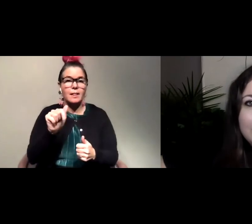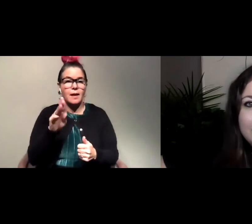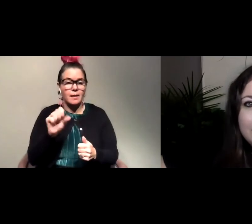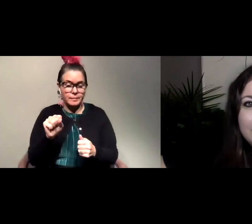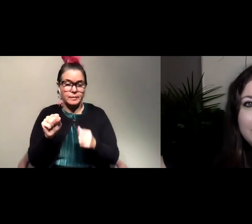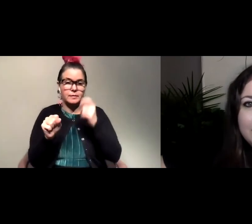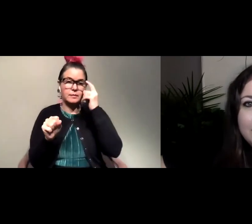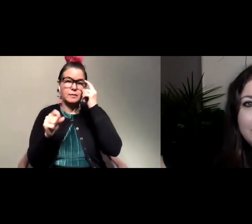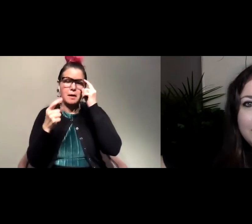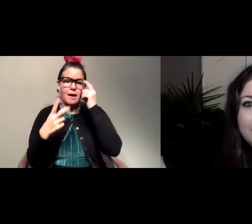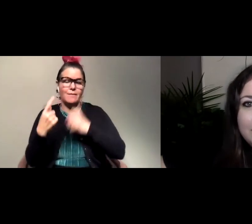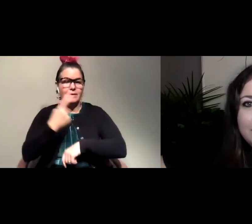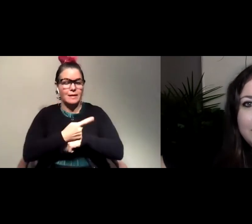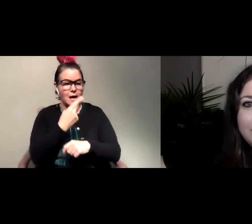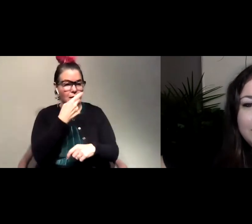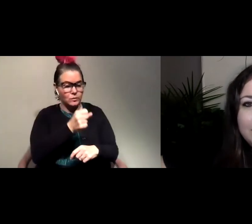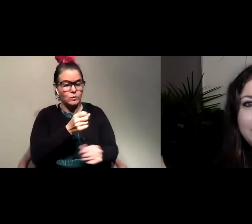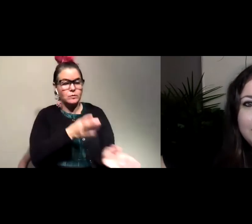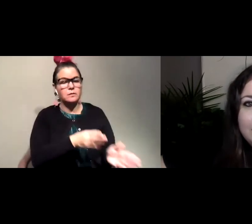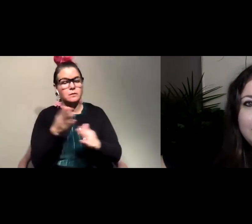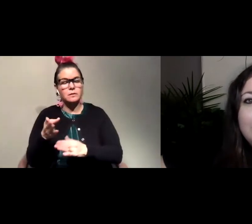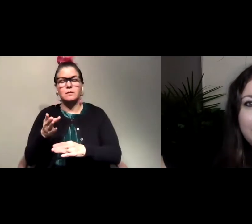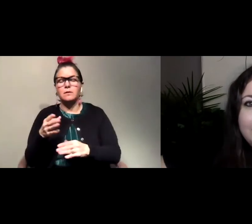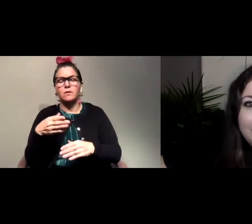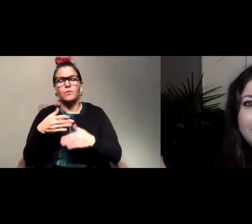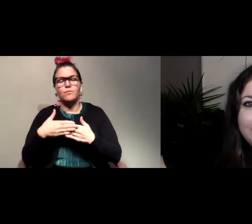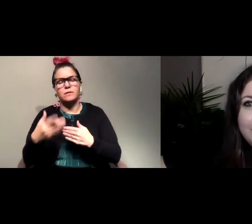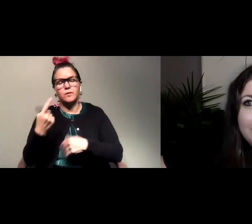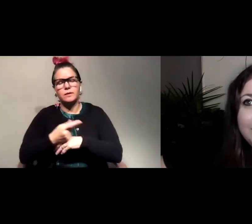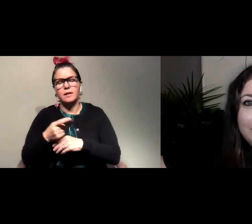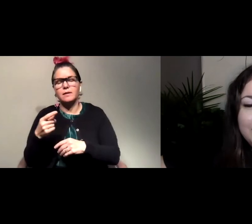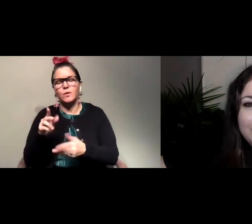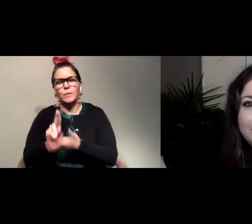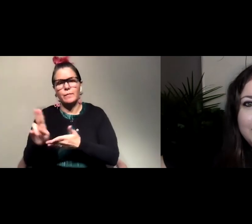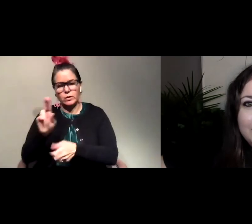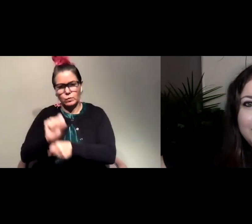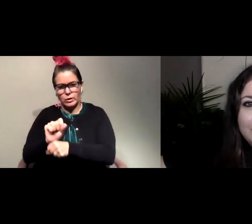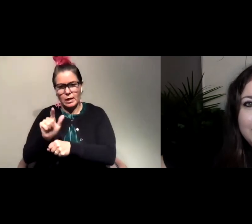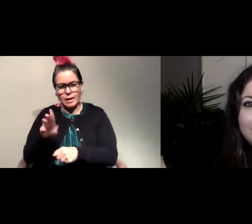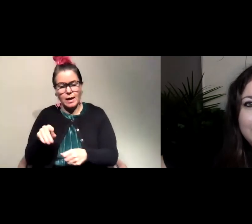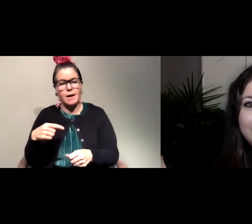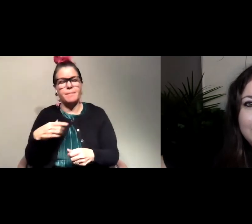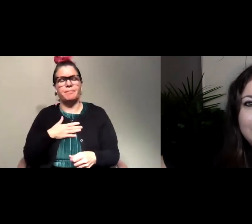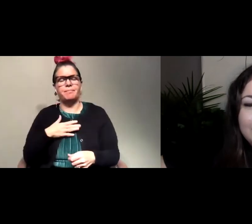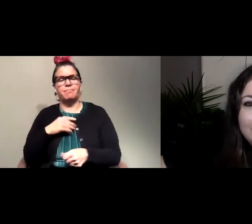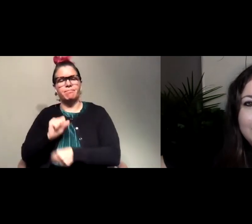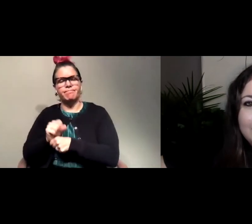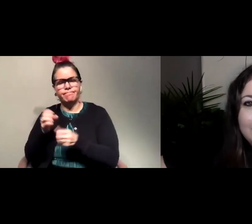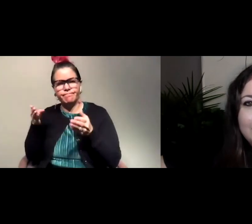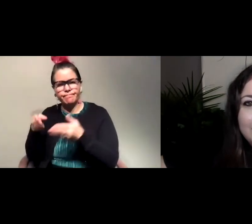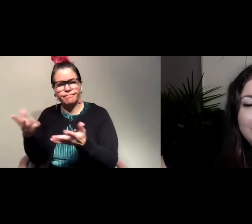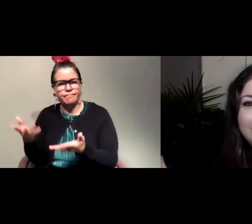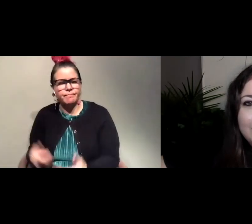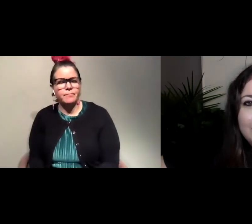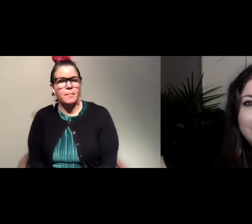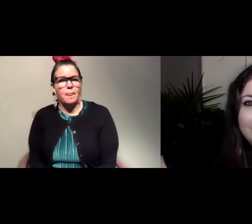spend half of your day at high school and half of your day at the university working in a lab, and I worked in a lab that was looking at how